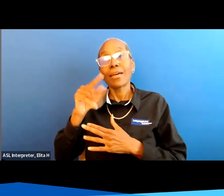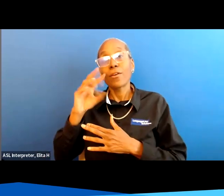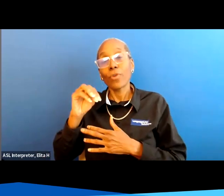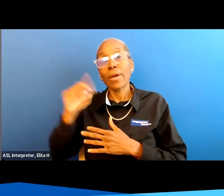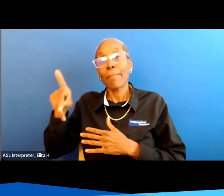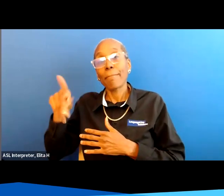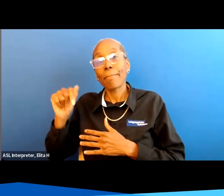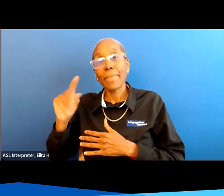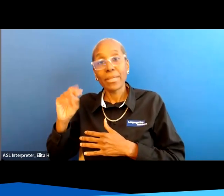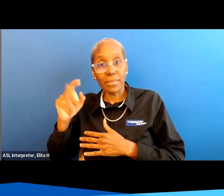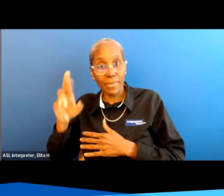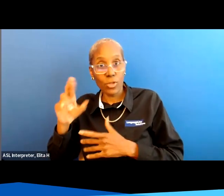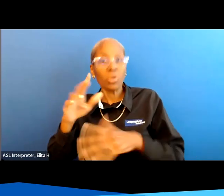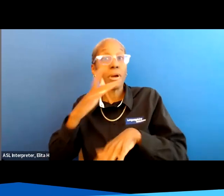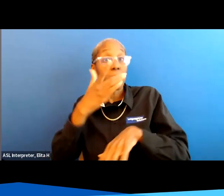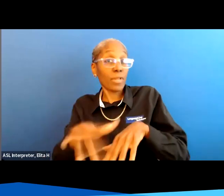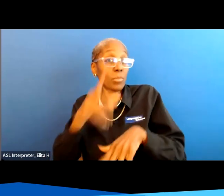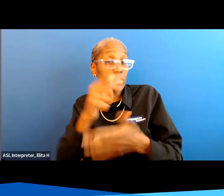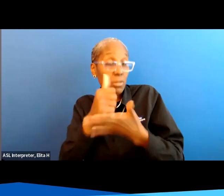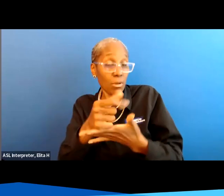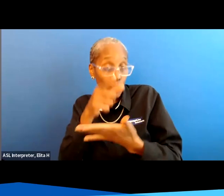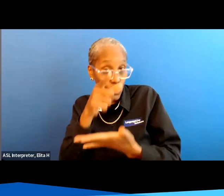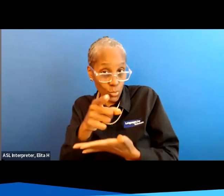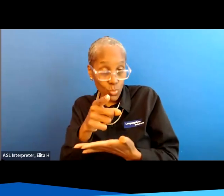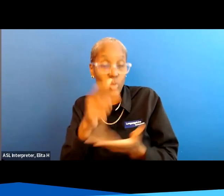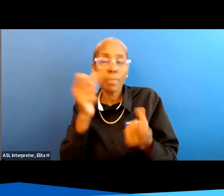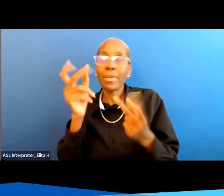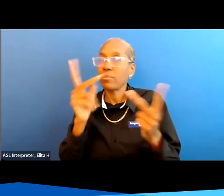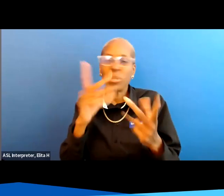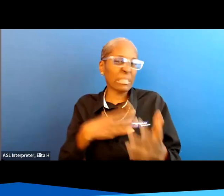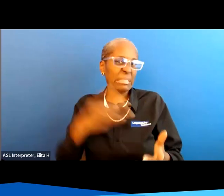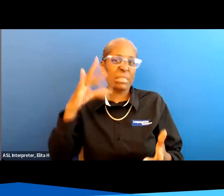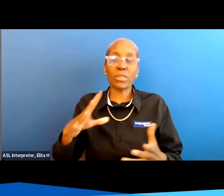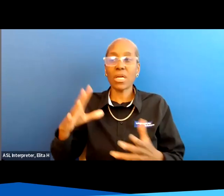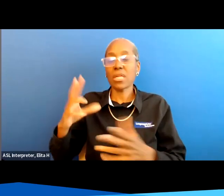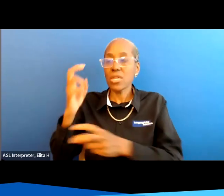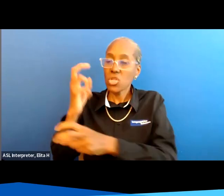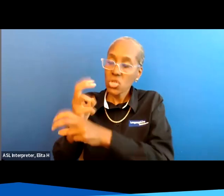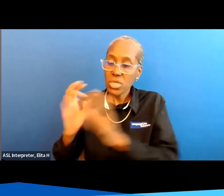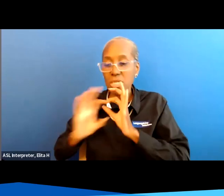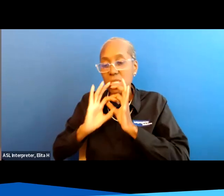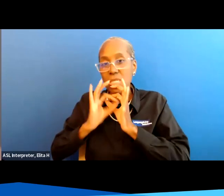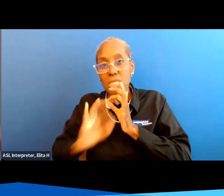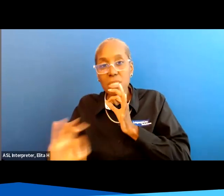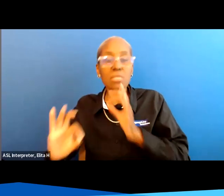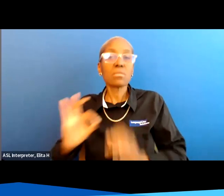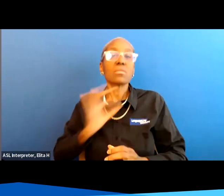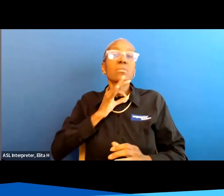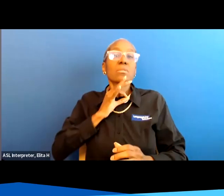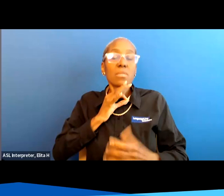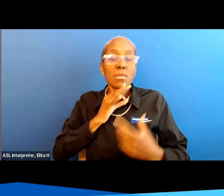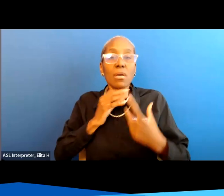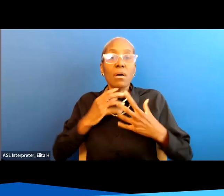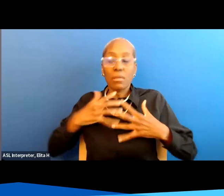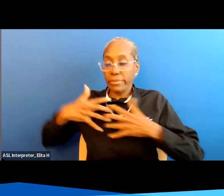which can help you um you know a lot of people don't like that hard rigid tube in their throat and you know the